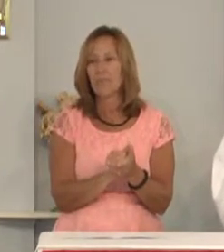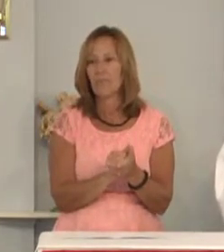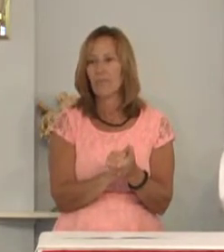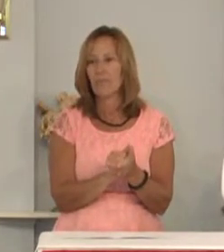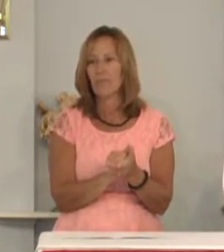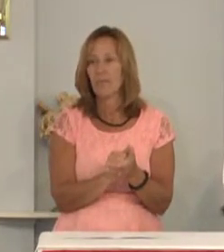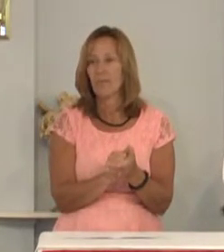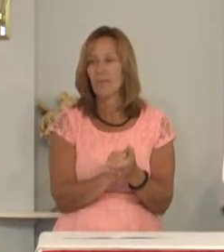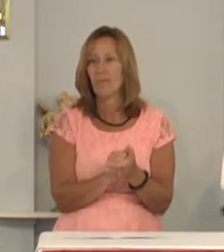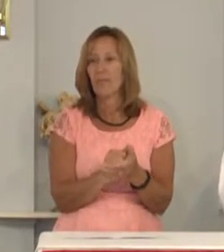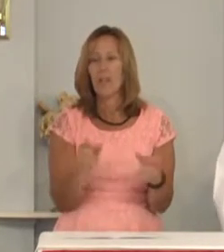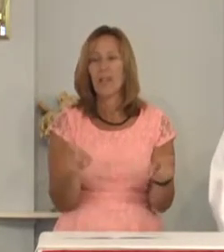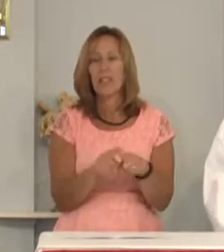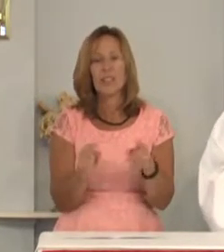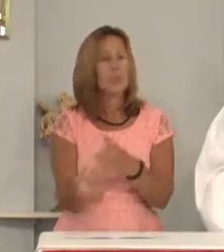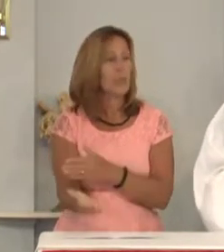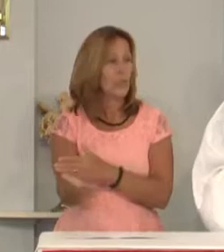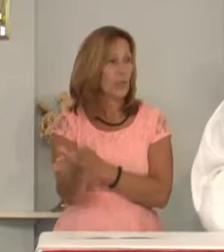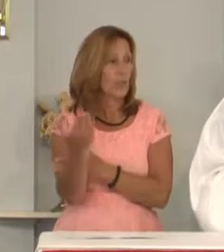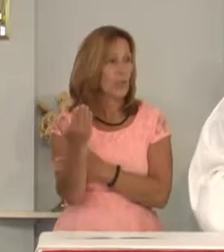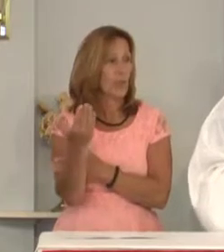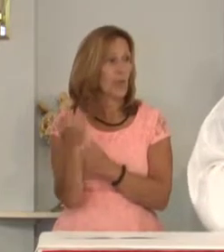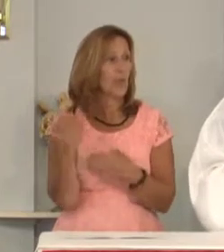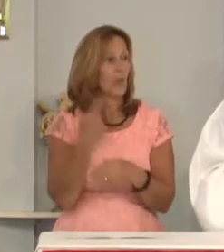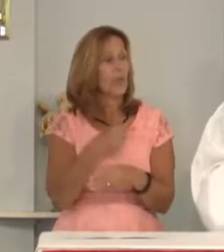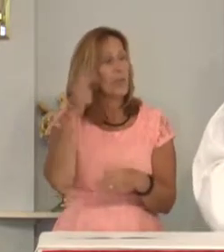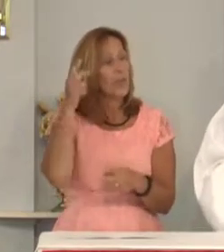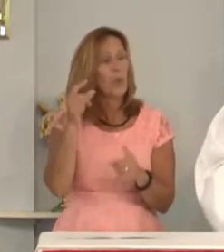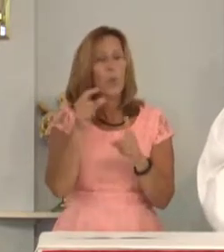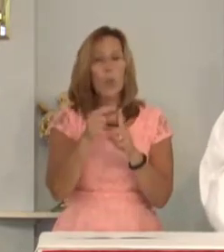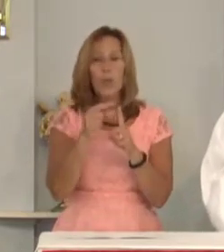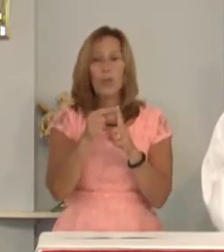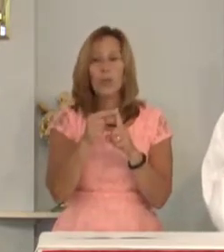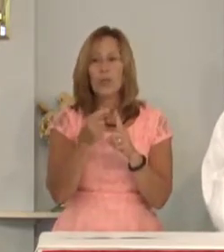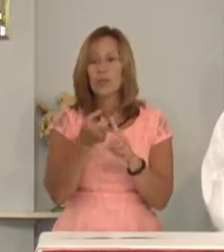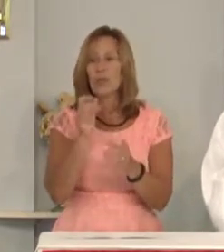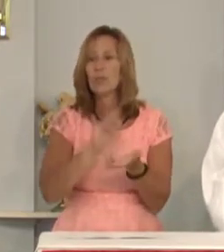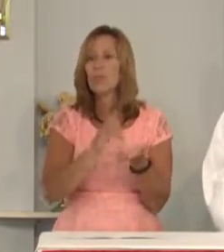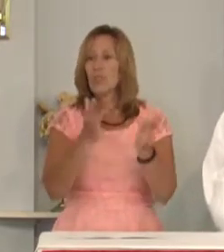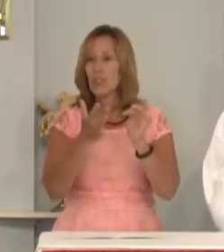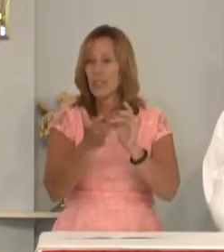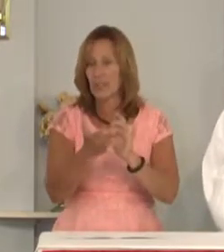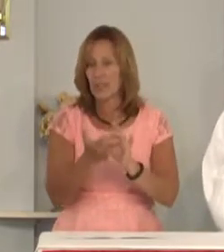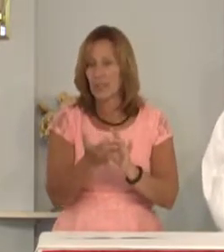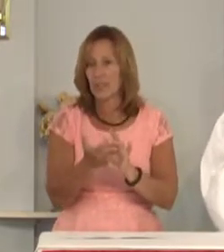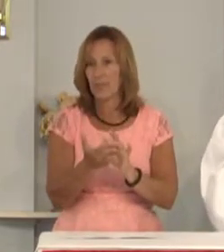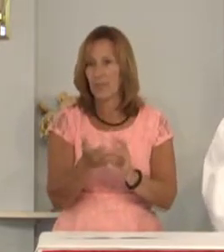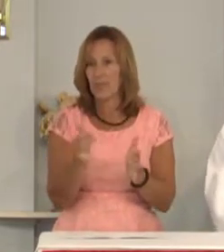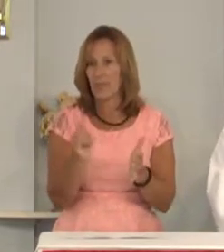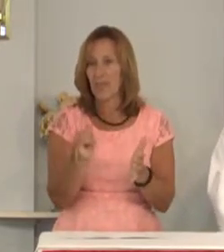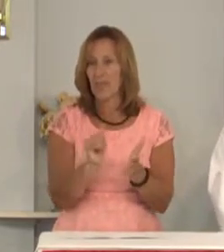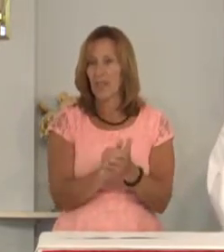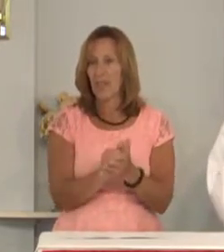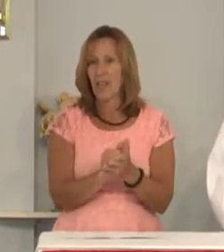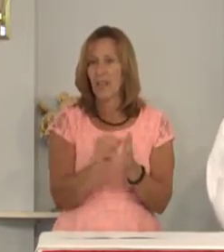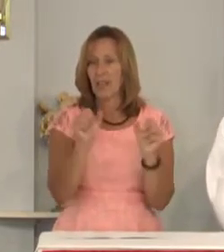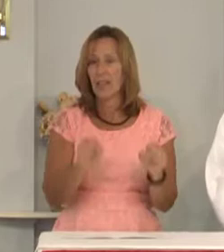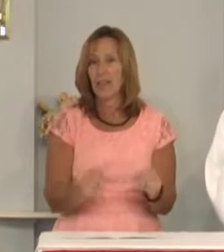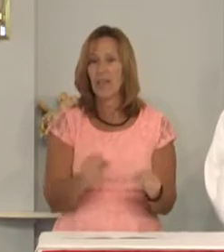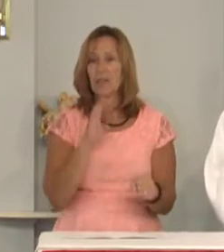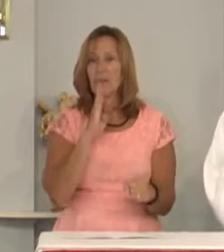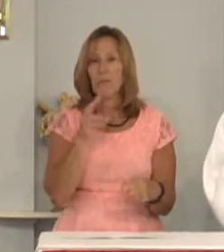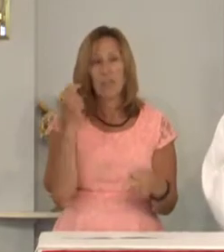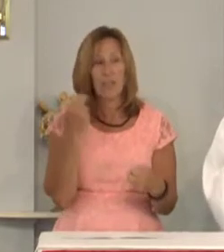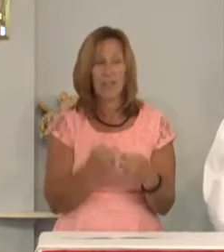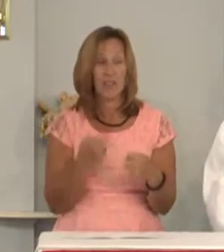And so this morning we hear words of Jesus that frankly can be hard